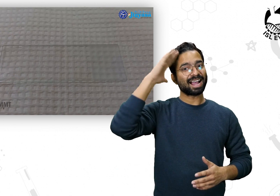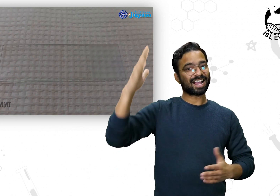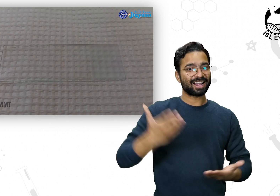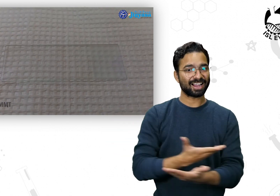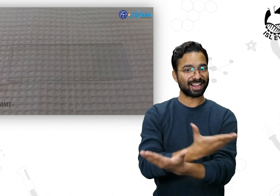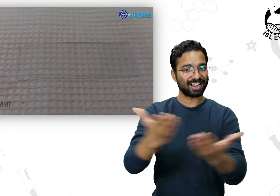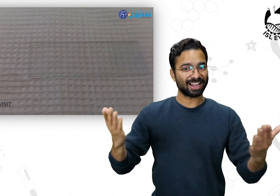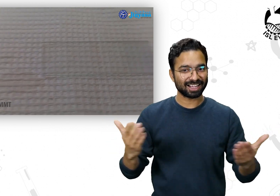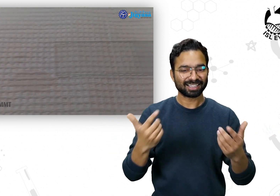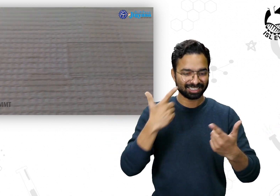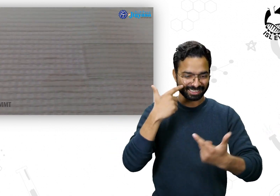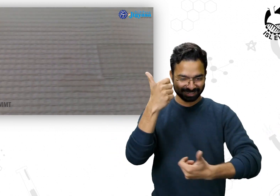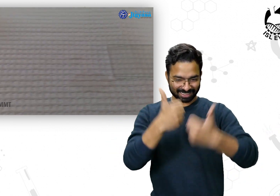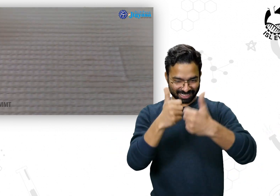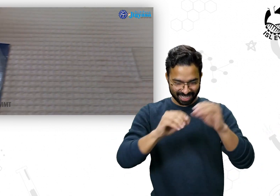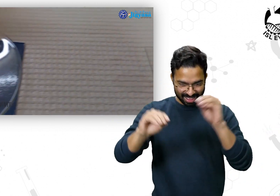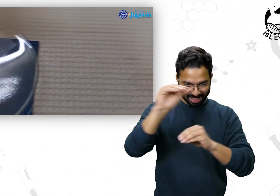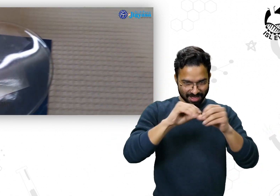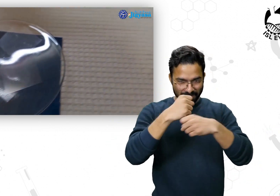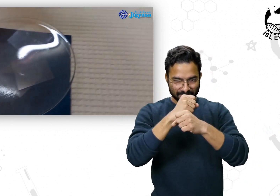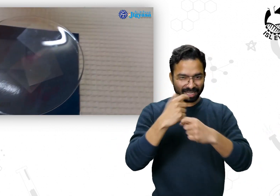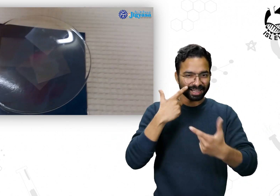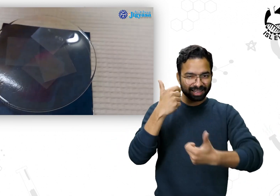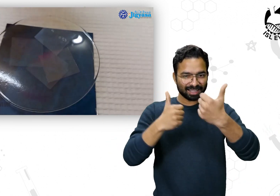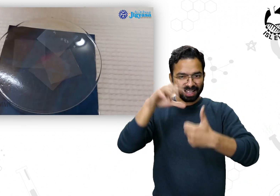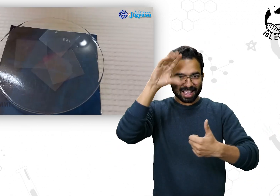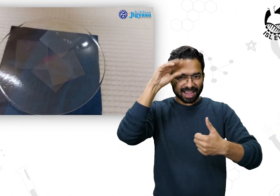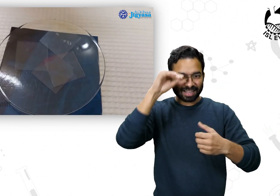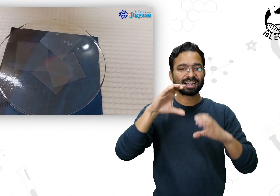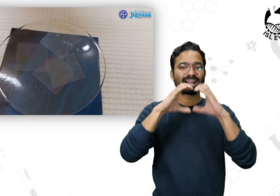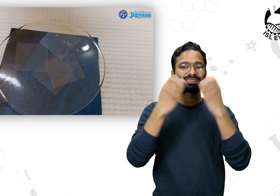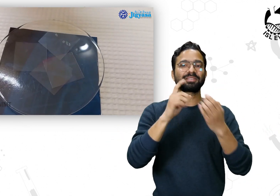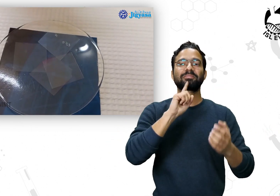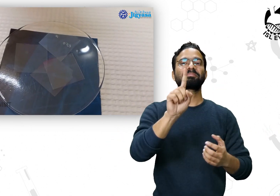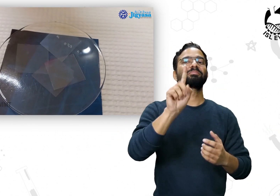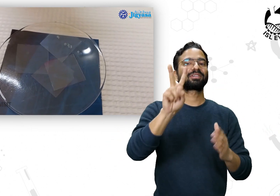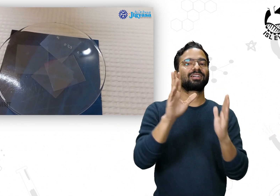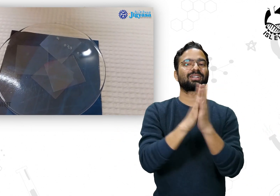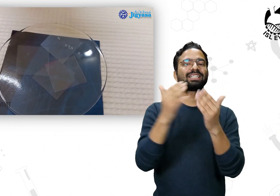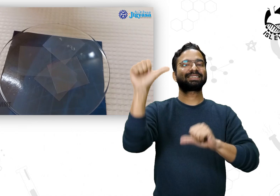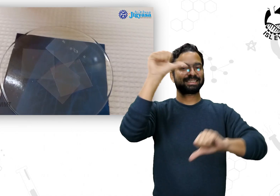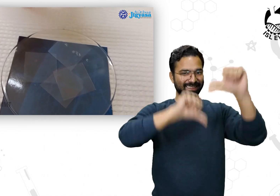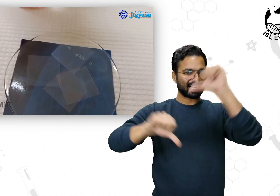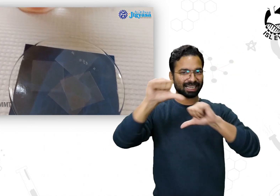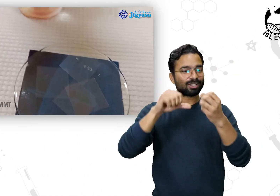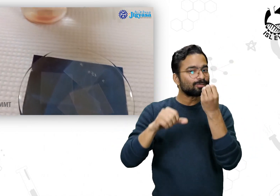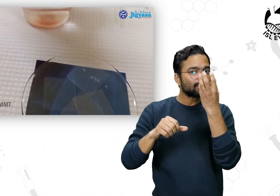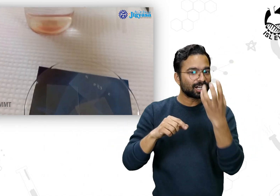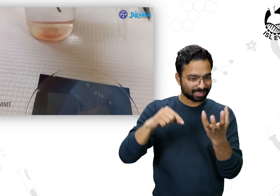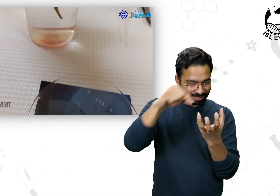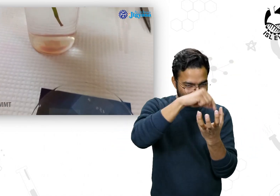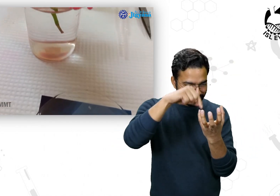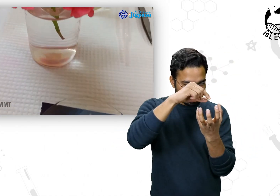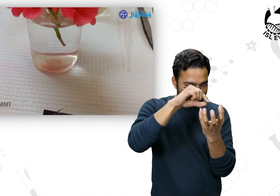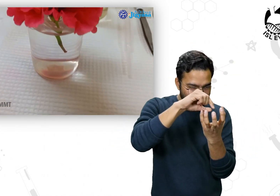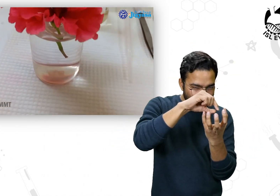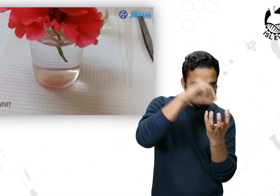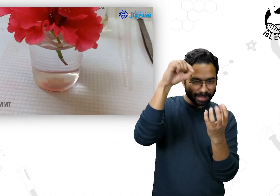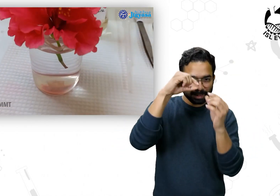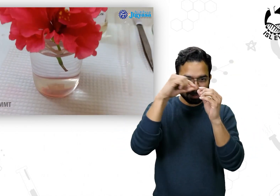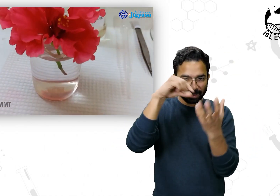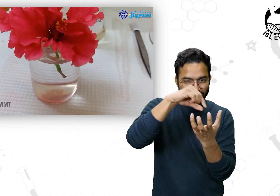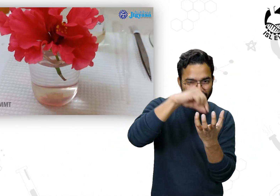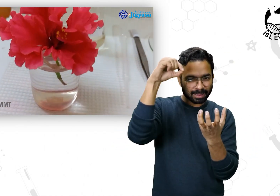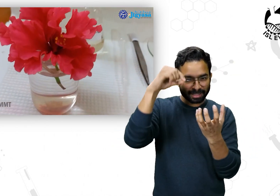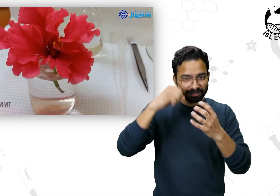Hello everyone, here I will demonstrate an experiment from class 12 biology book that is Polymbrane germination on the